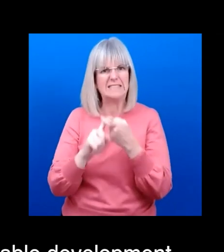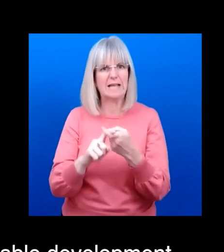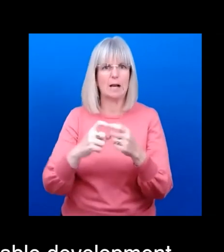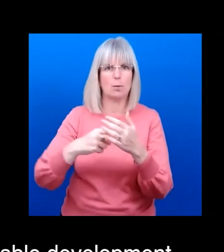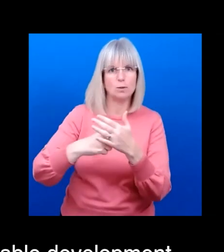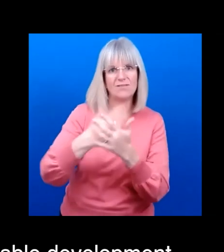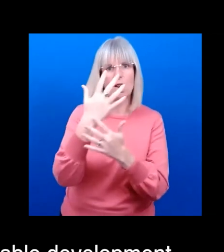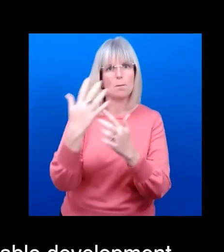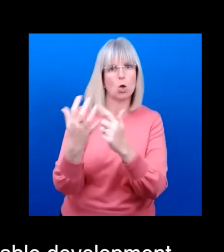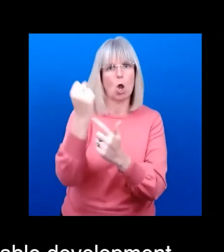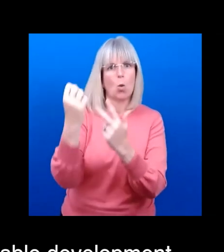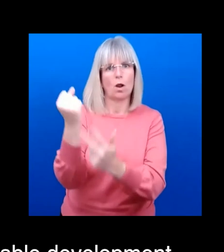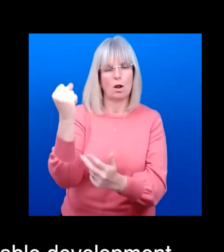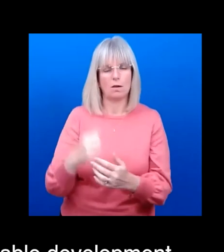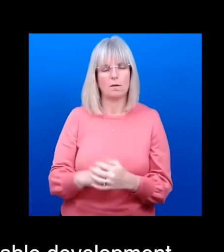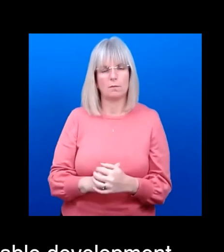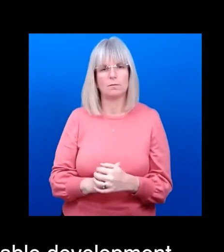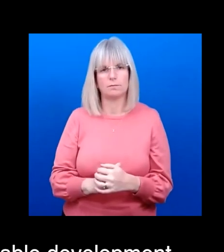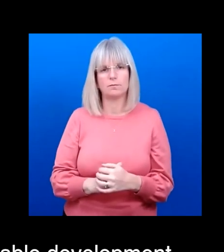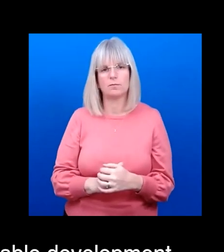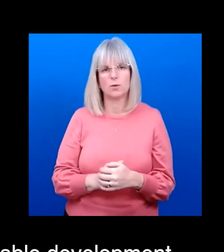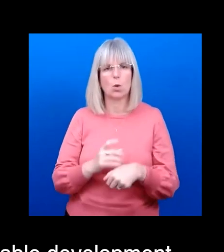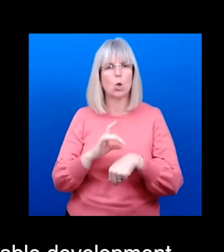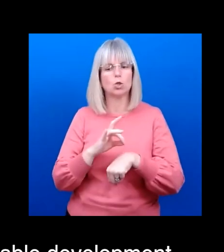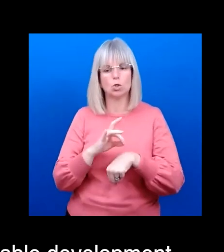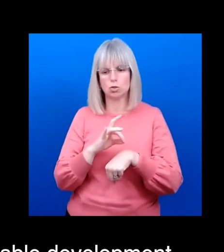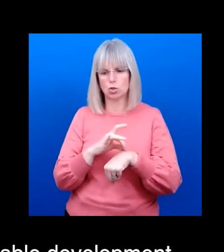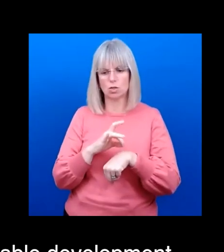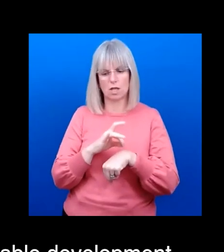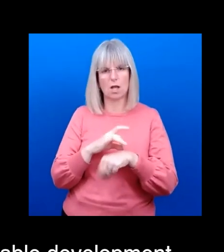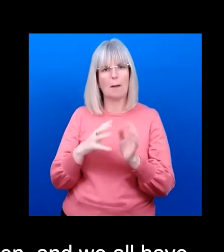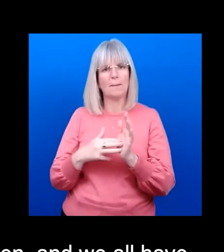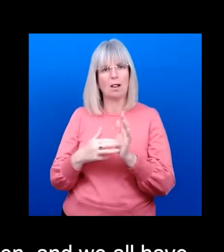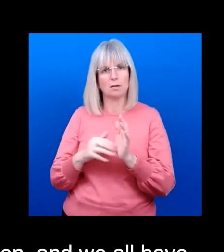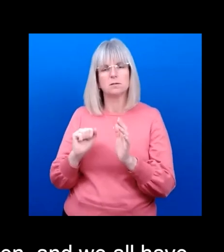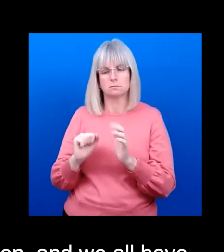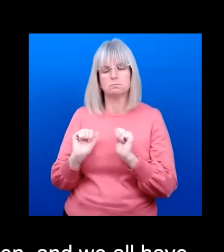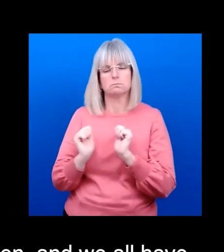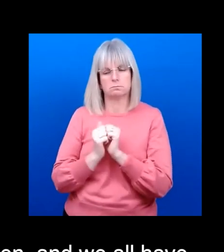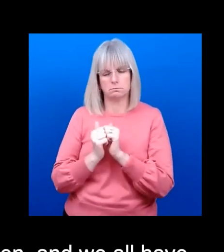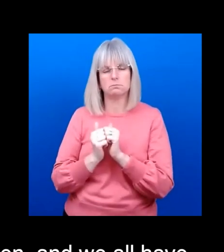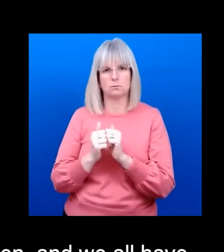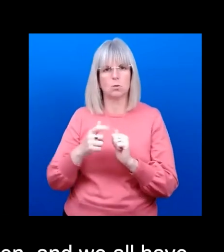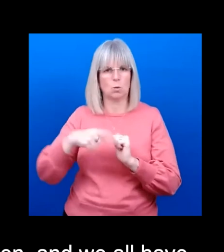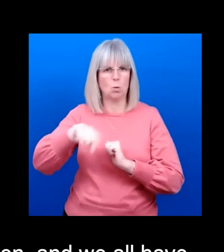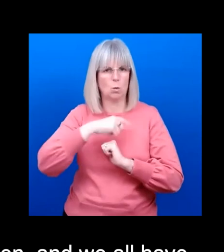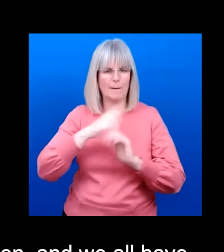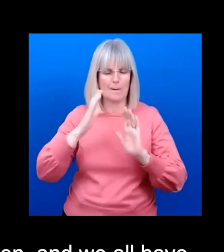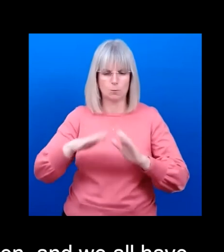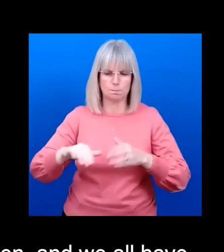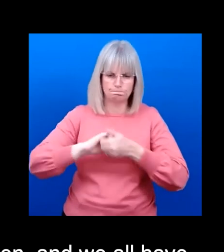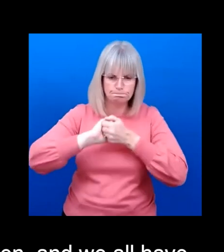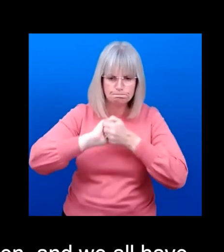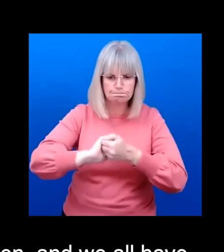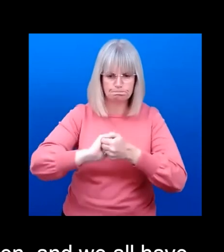echo Dr Mickelson. This is something we all have to join hands. And I know in what is obviously we're living in astonishingly